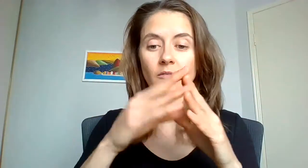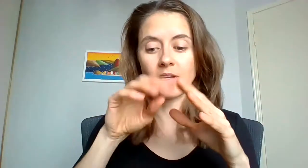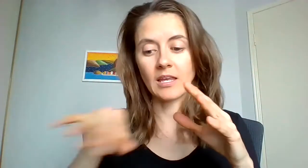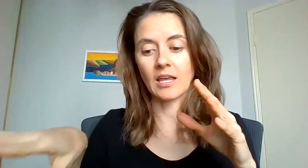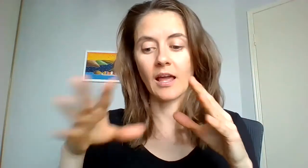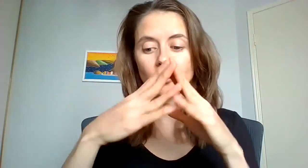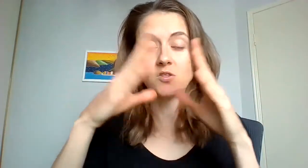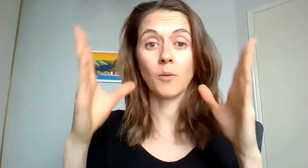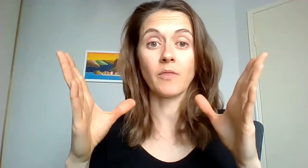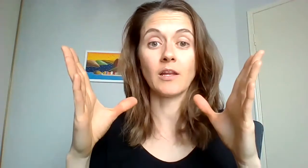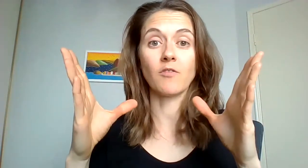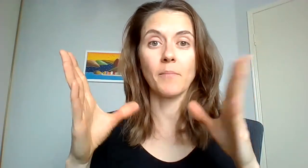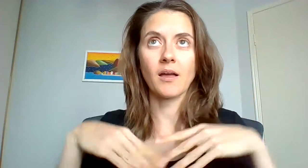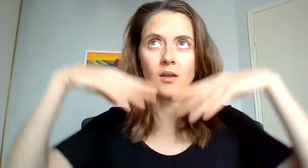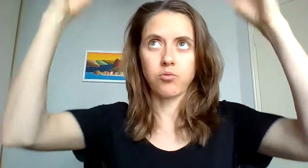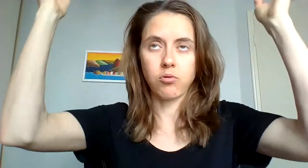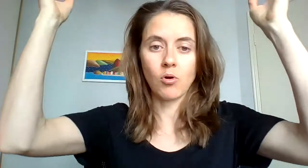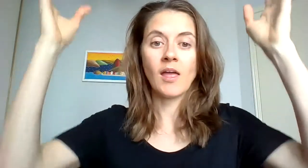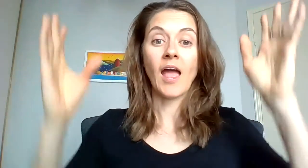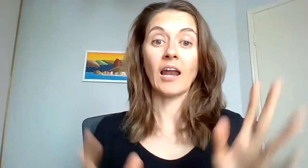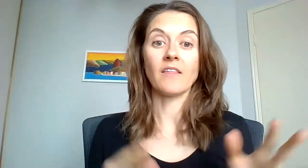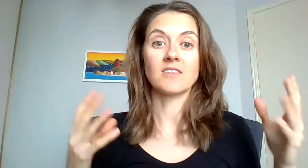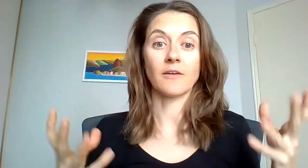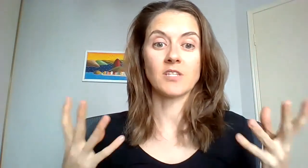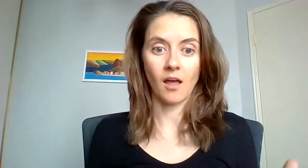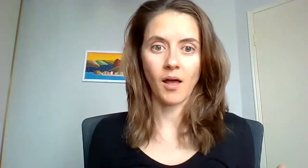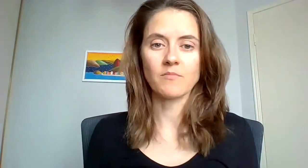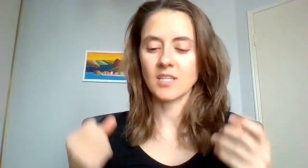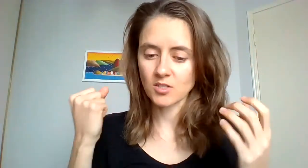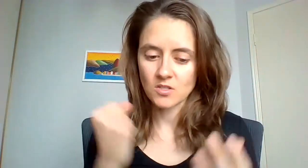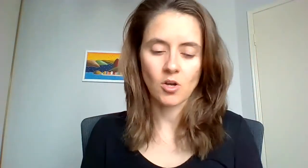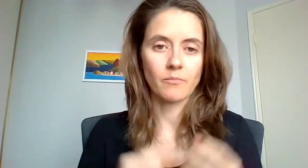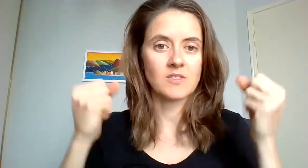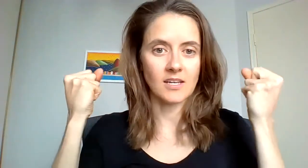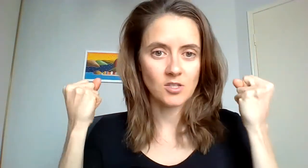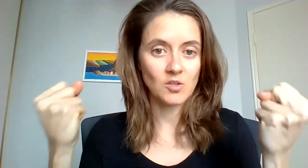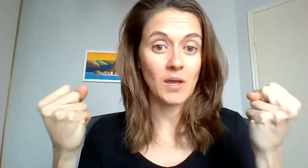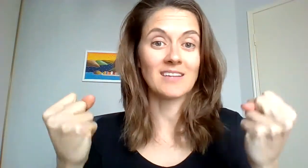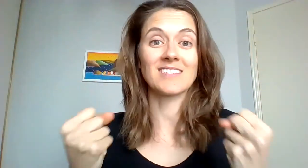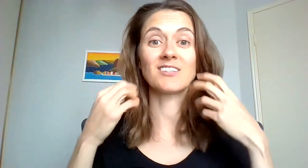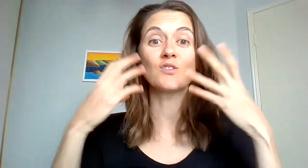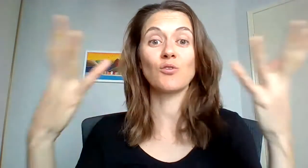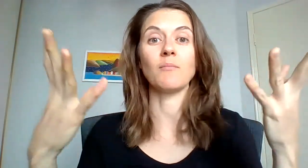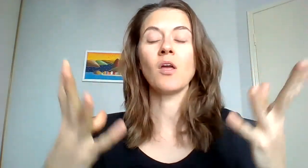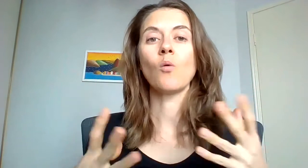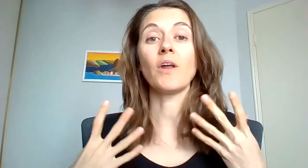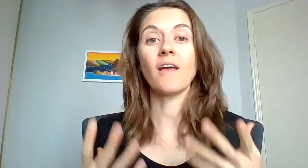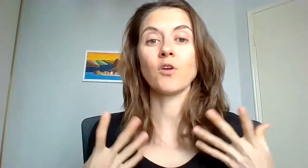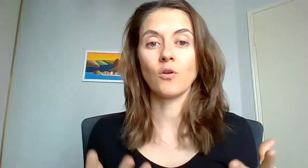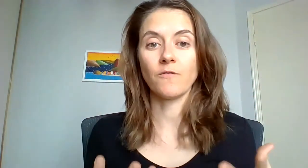of leaking it out just open the lid of the bucket allows stuff to come up, start to stomp, start to squeeze, start to scream, whatever you